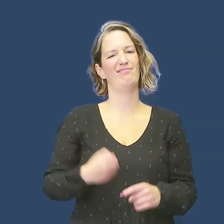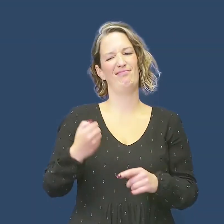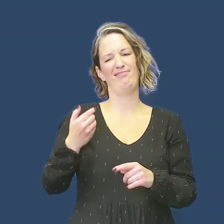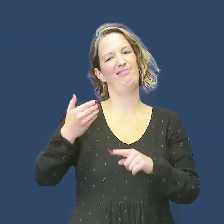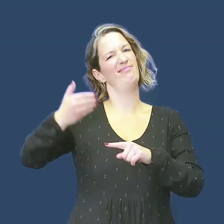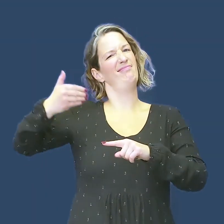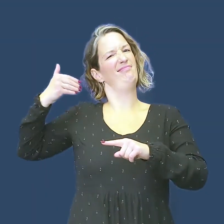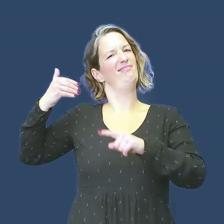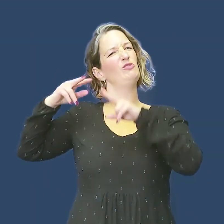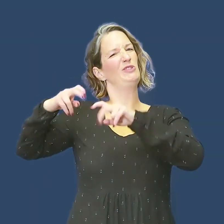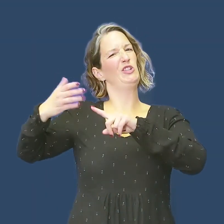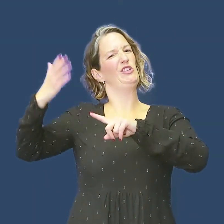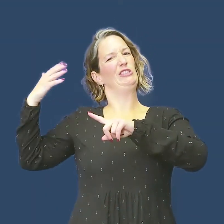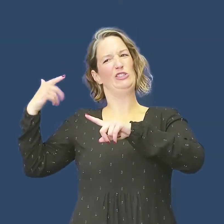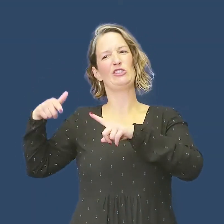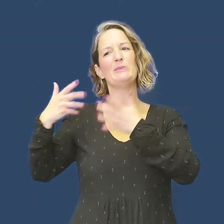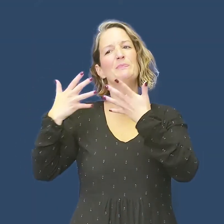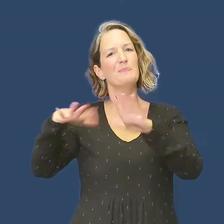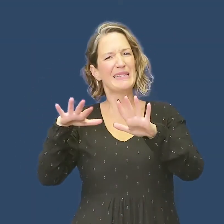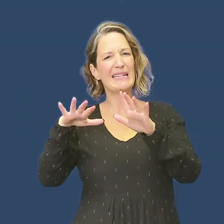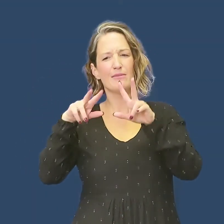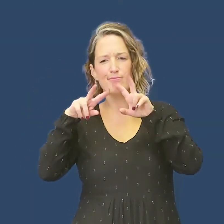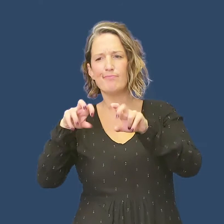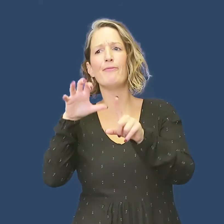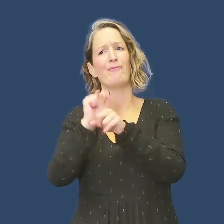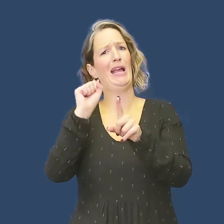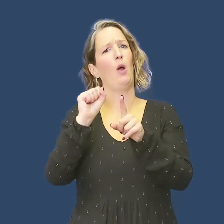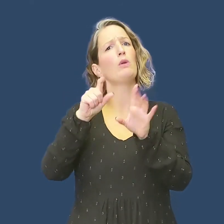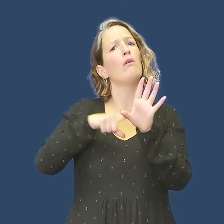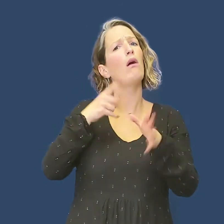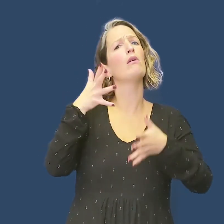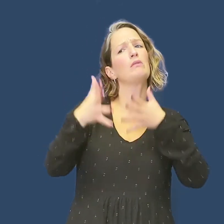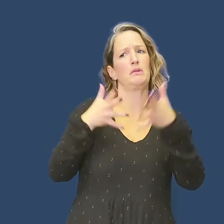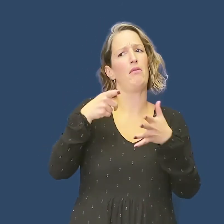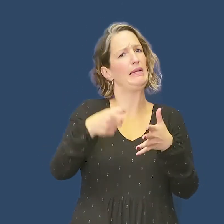So Previous research has also found that young signers seem to use less regional variation.